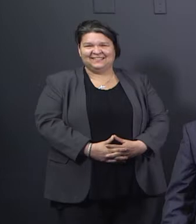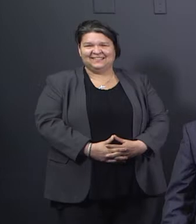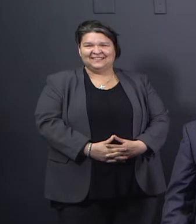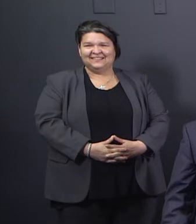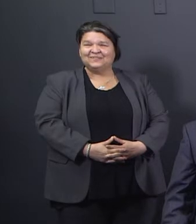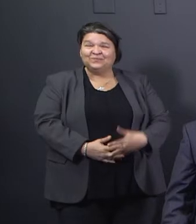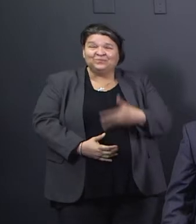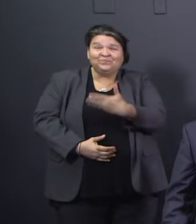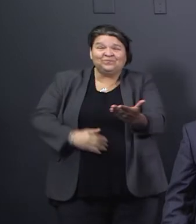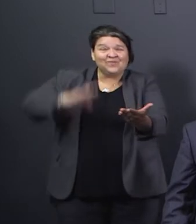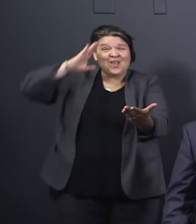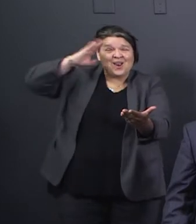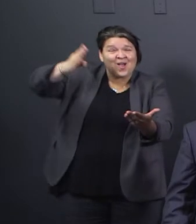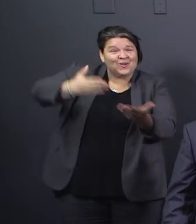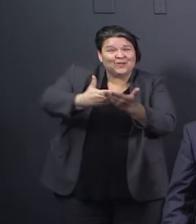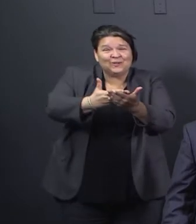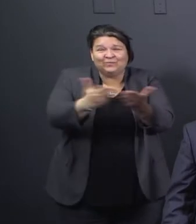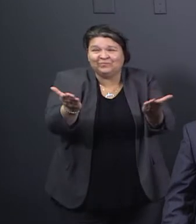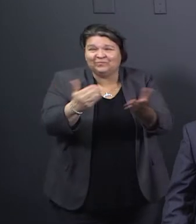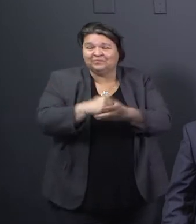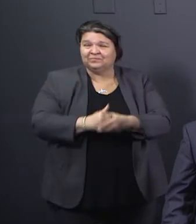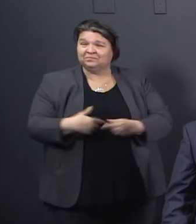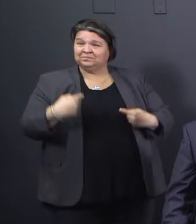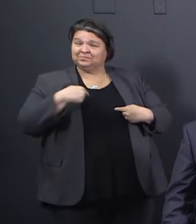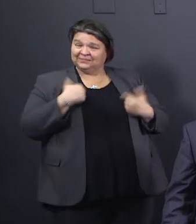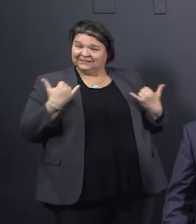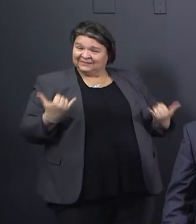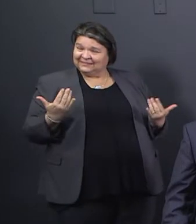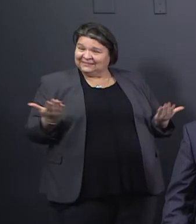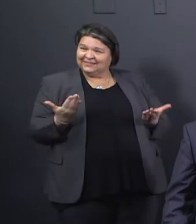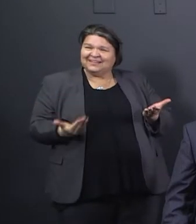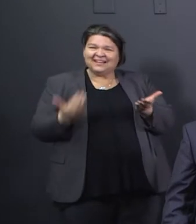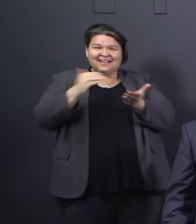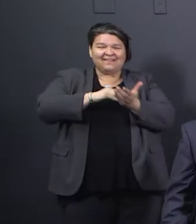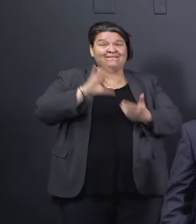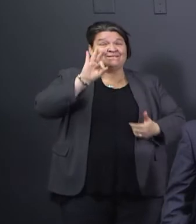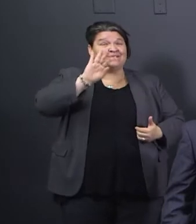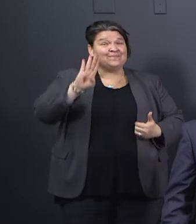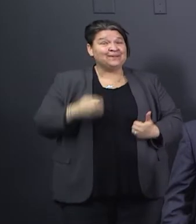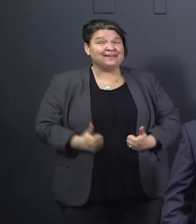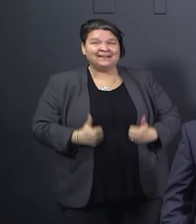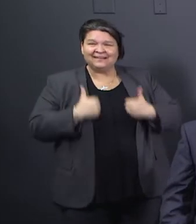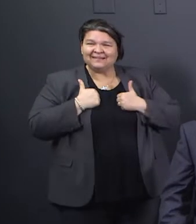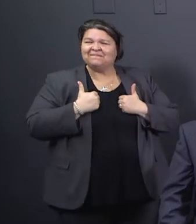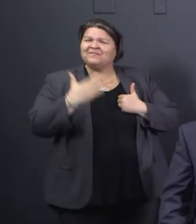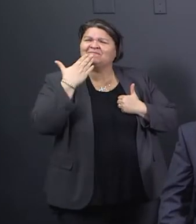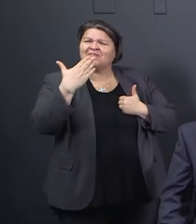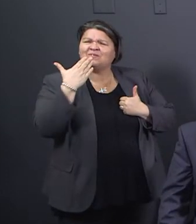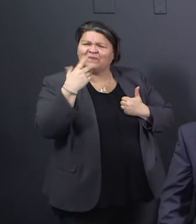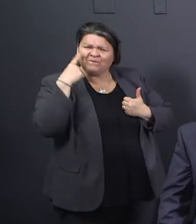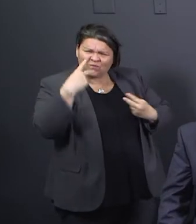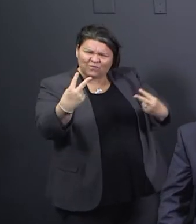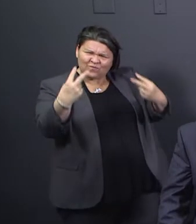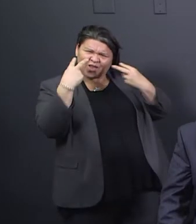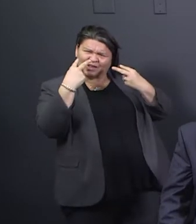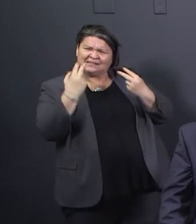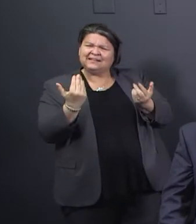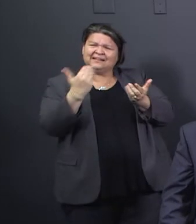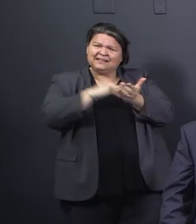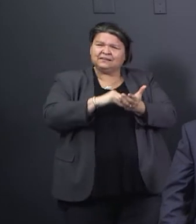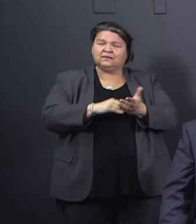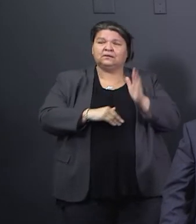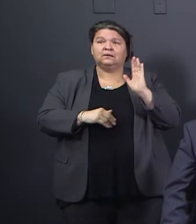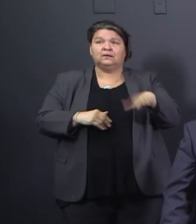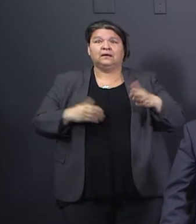Hi everybody. We're back with Mayor Betsy for Facebook Live. Thanks for joining us again. We've been doing this for nearly two weeks now